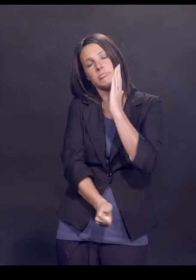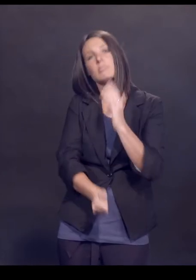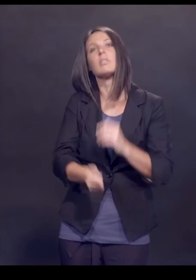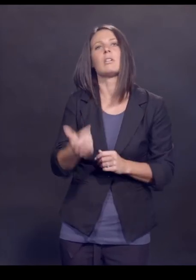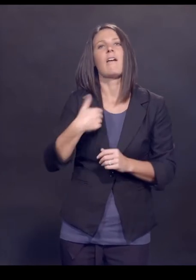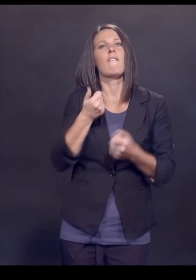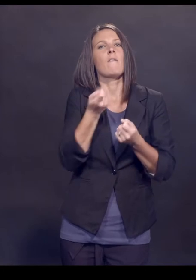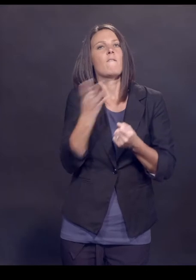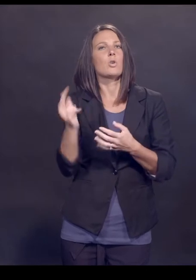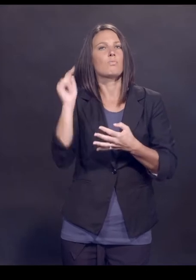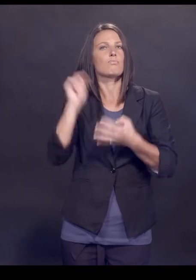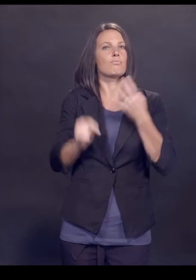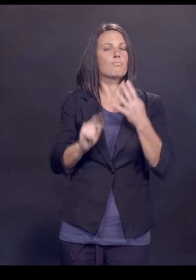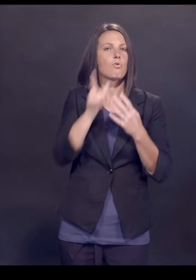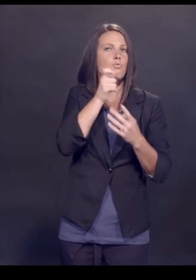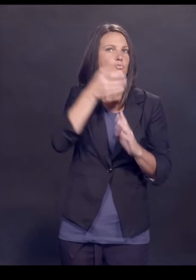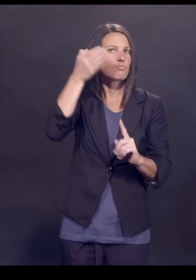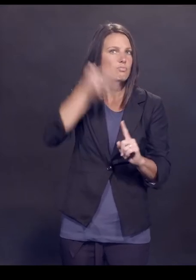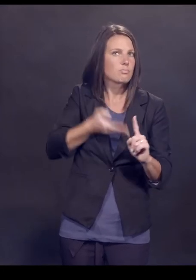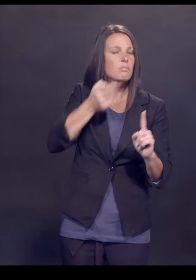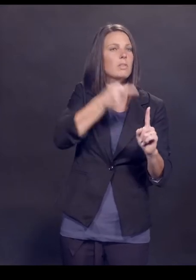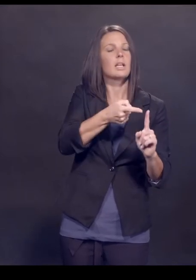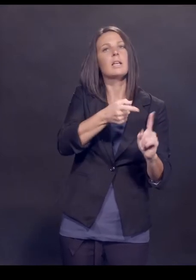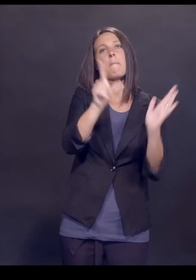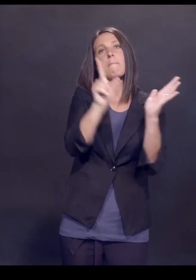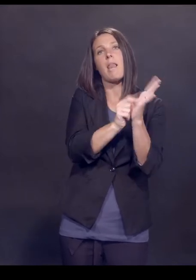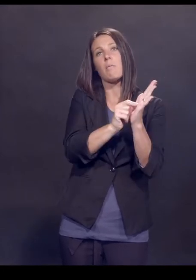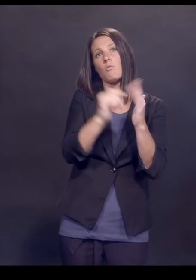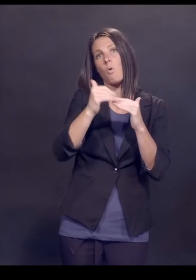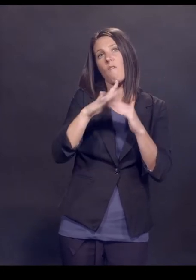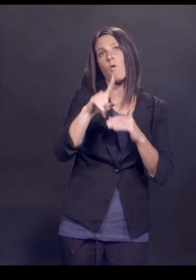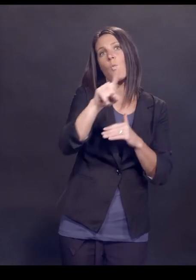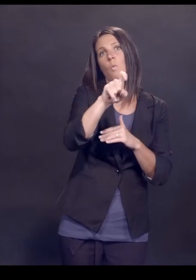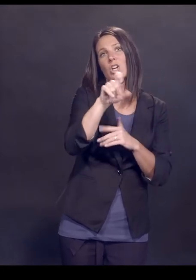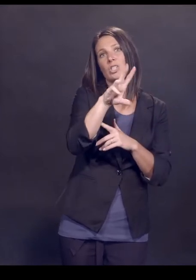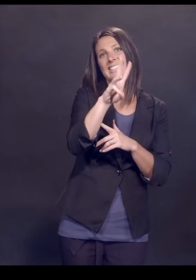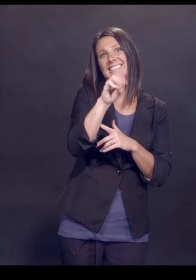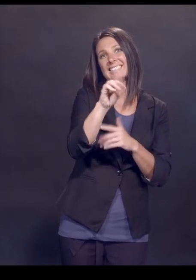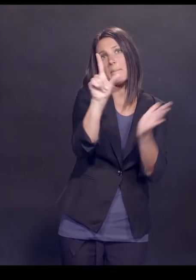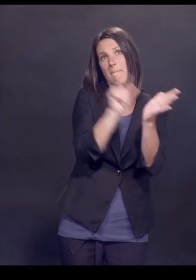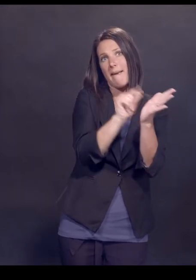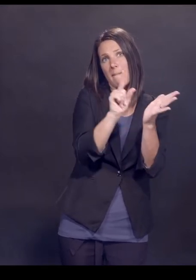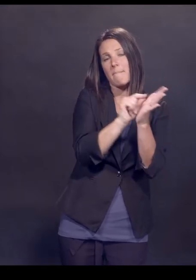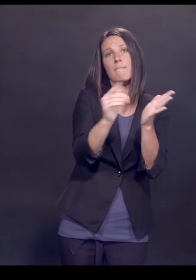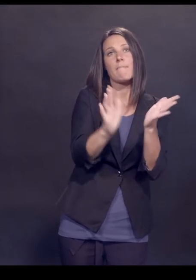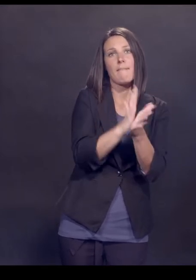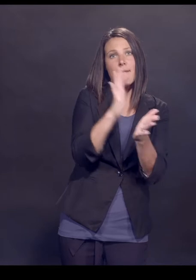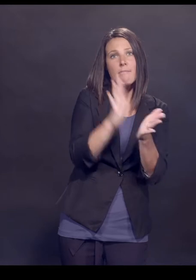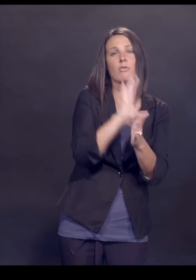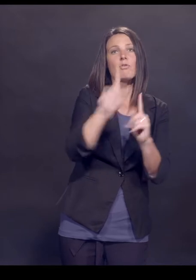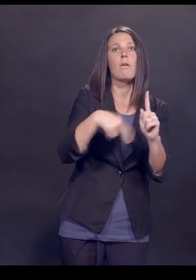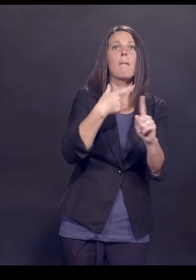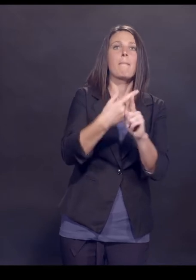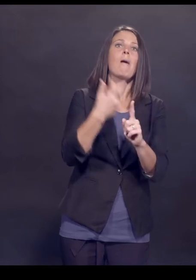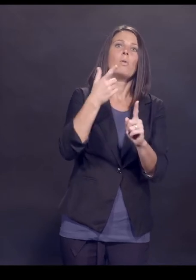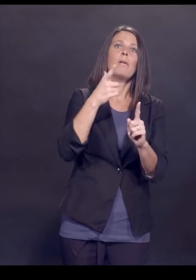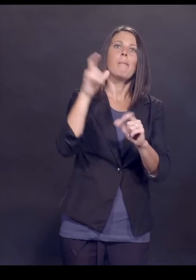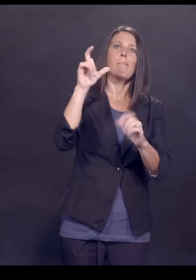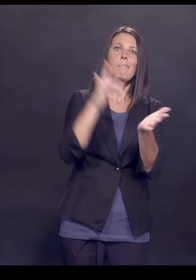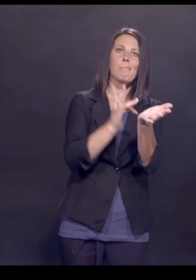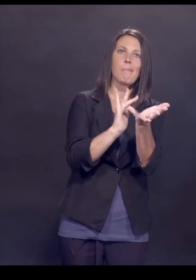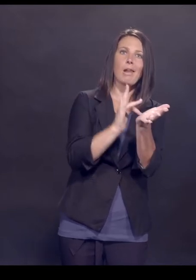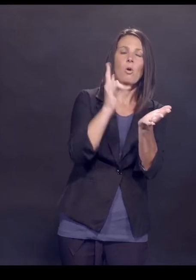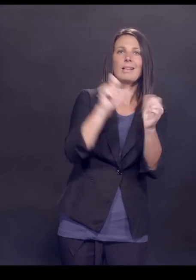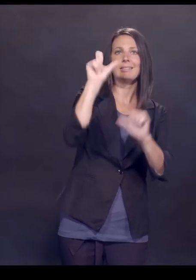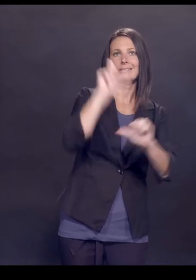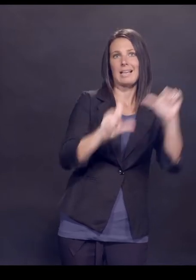highlights. Dr. Offit has published more than 160 papers in medical and scientific journals in the area